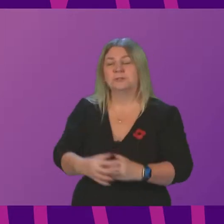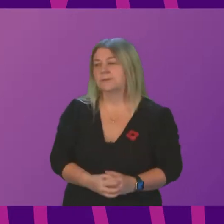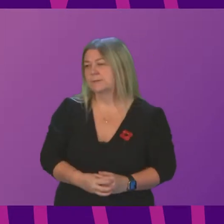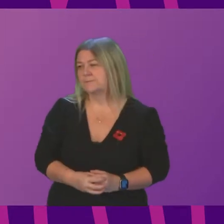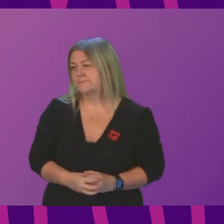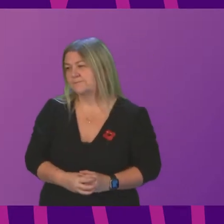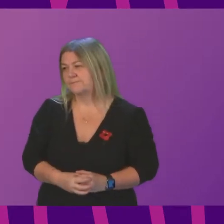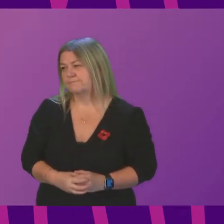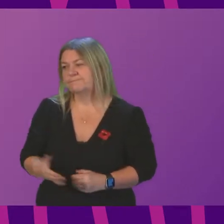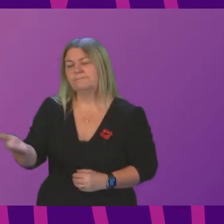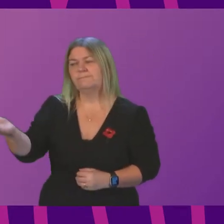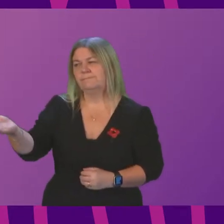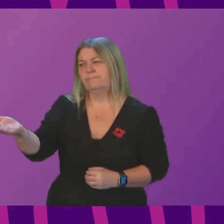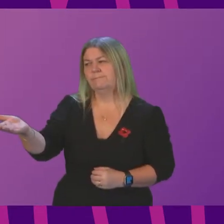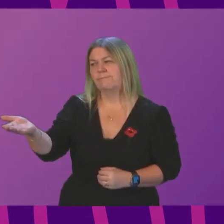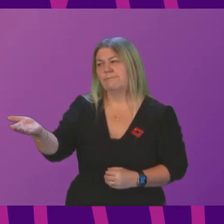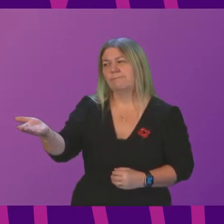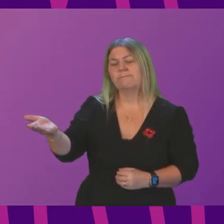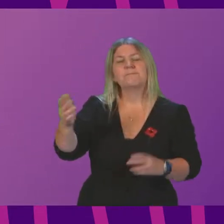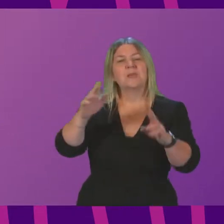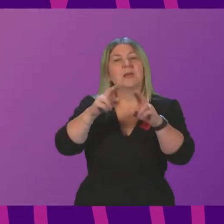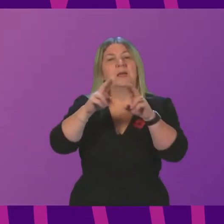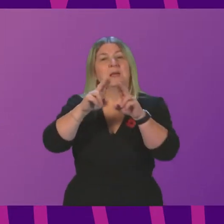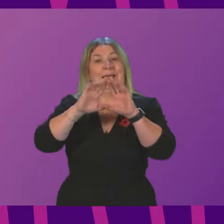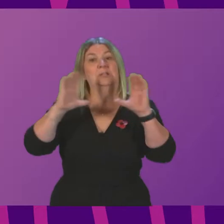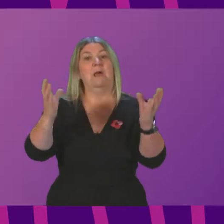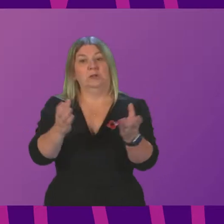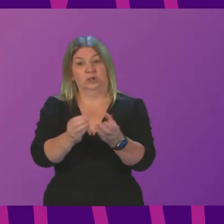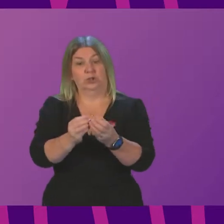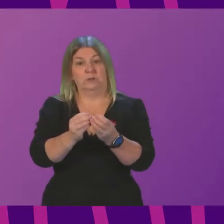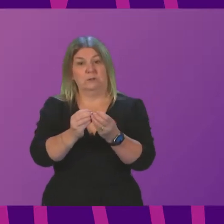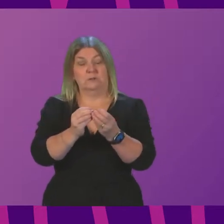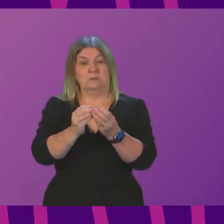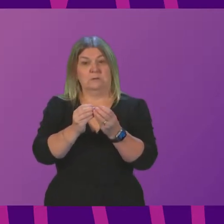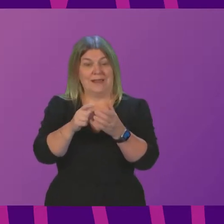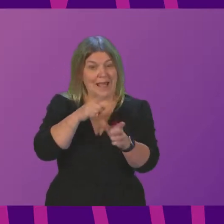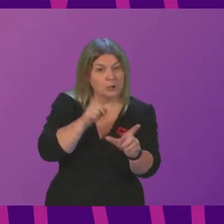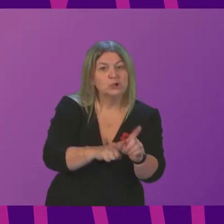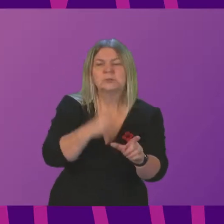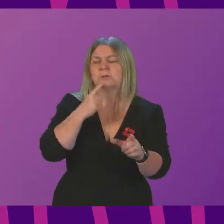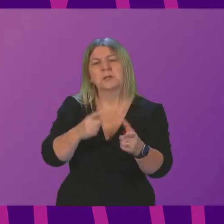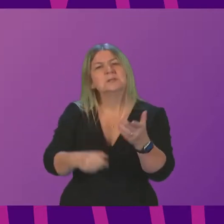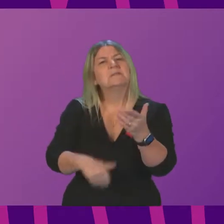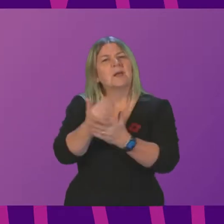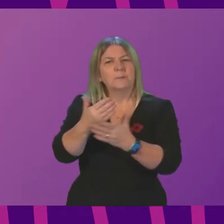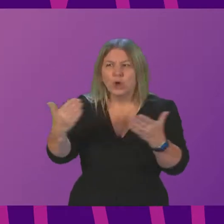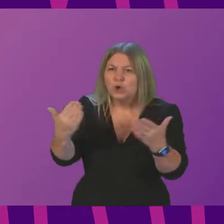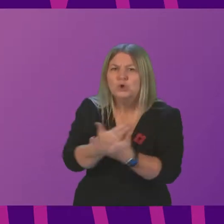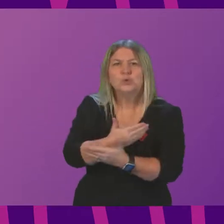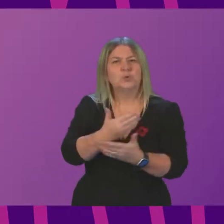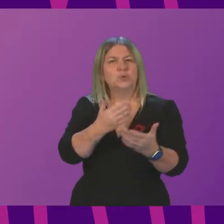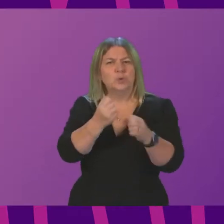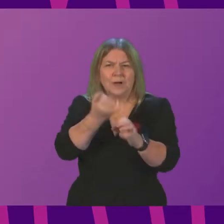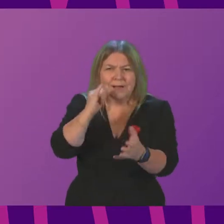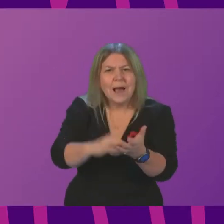The International Energy Agency says that development of new oil and gas fields must stop this year